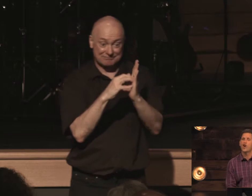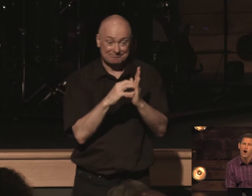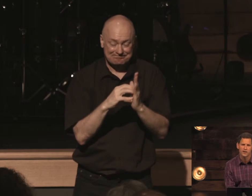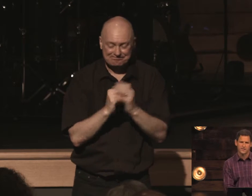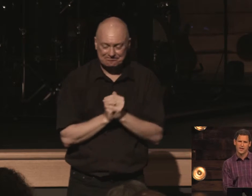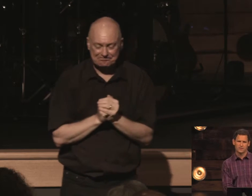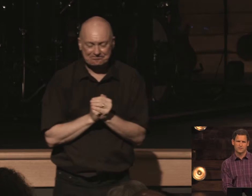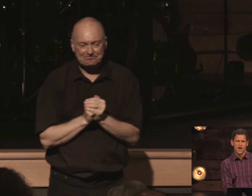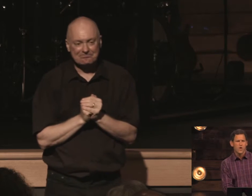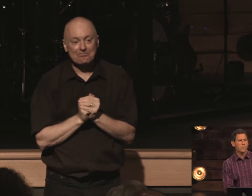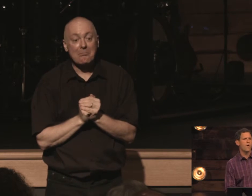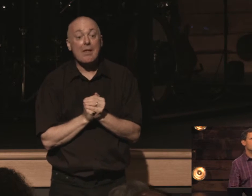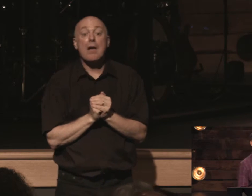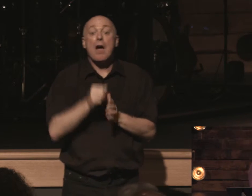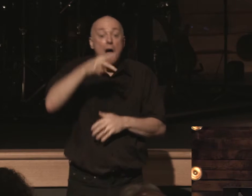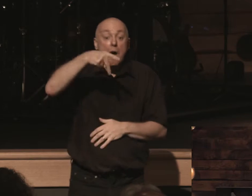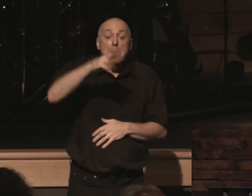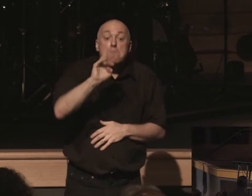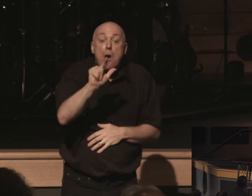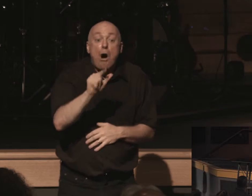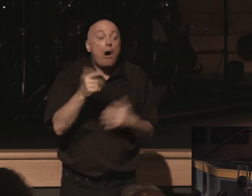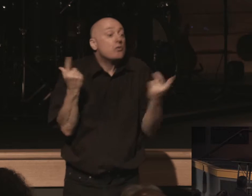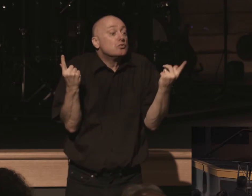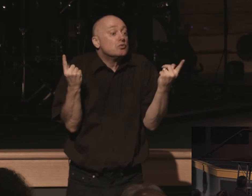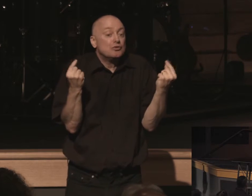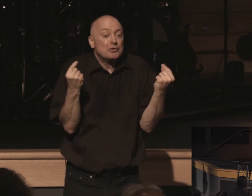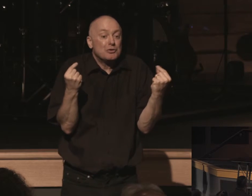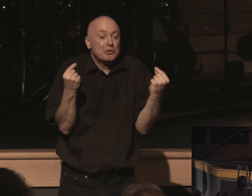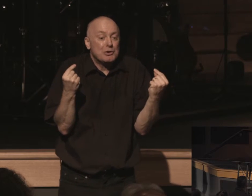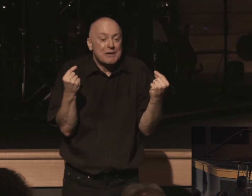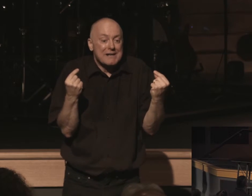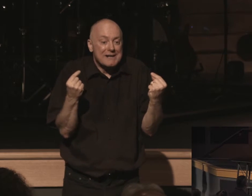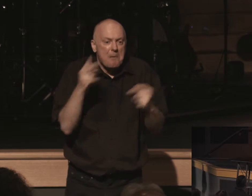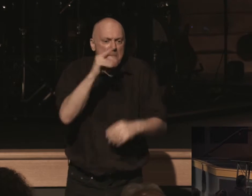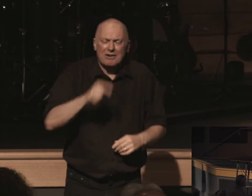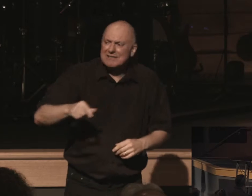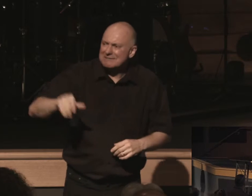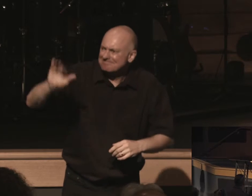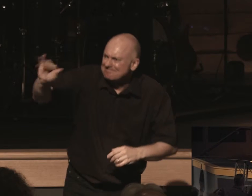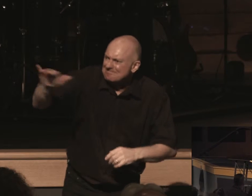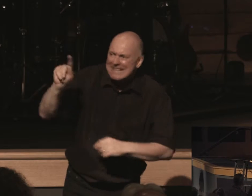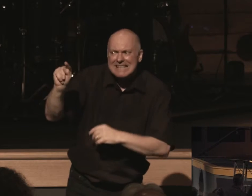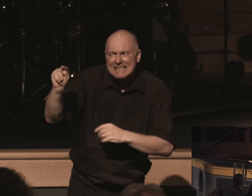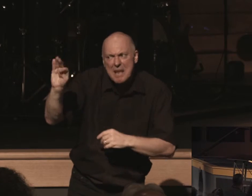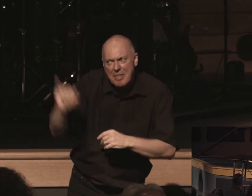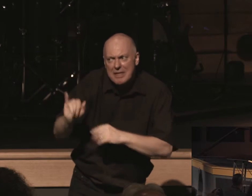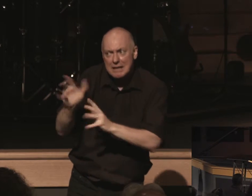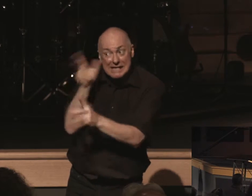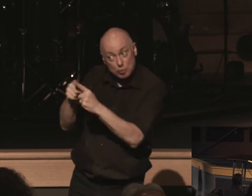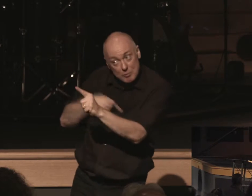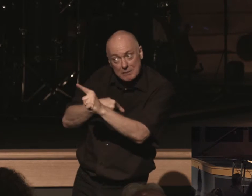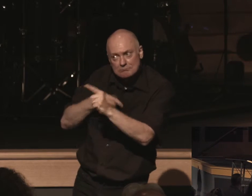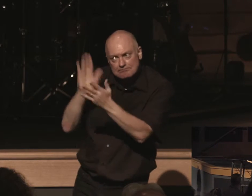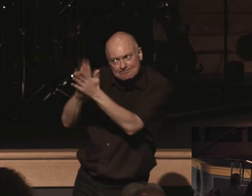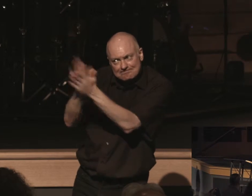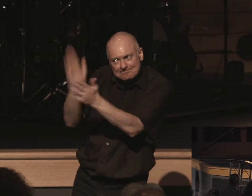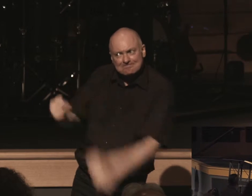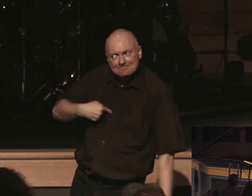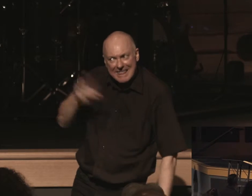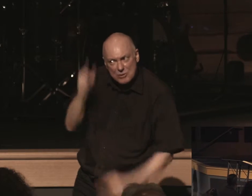context what paul does he kind of grabs timothy by the scruff of the neck and he says timothy listen up man listen up i got important things to share